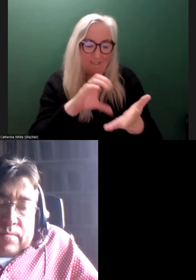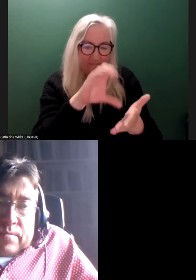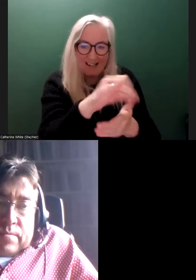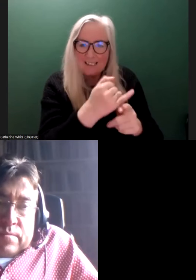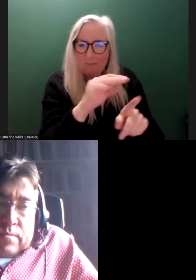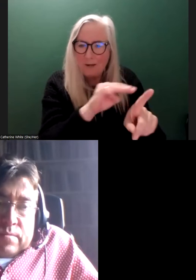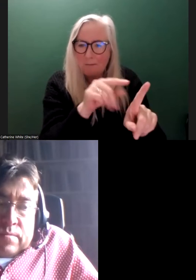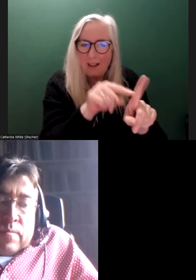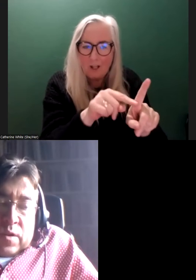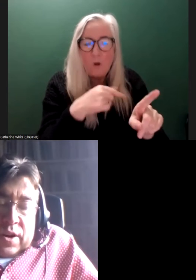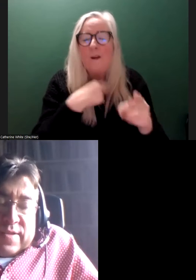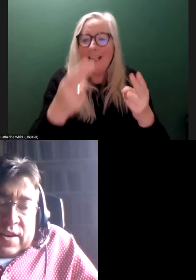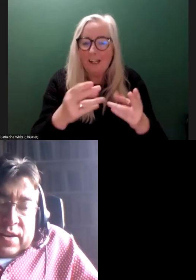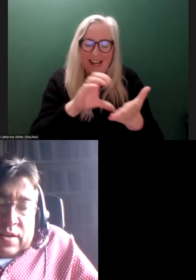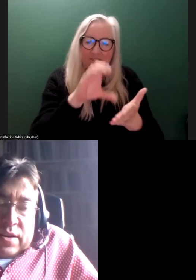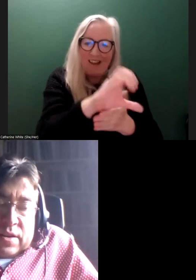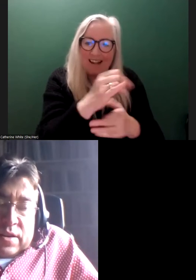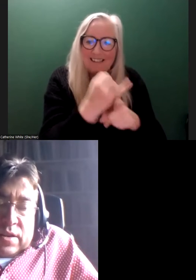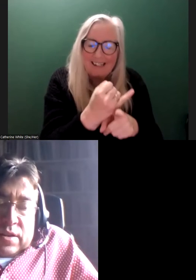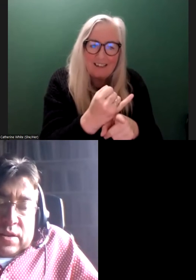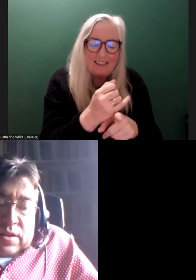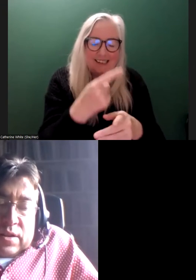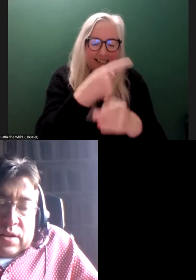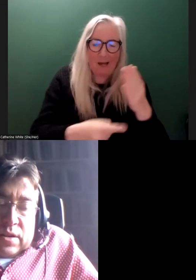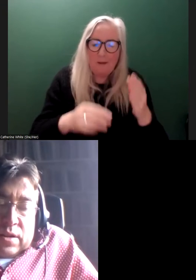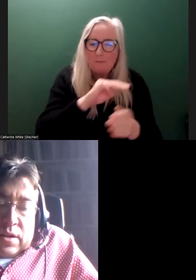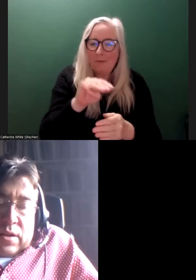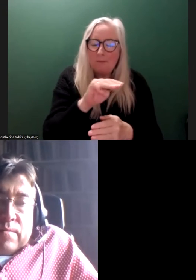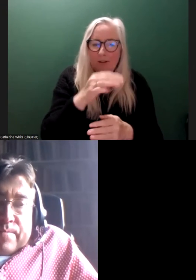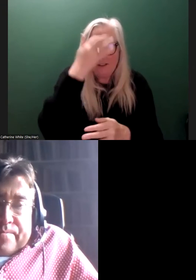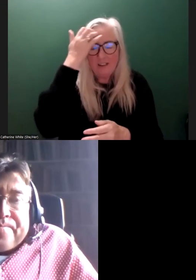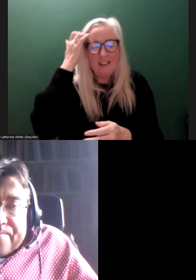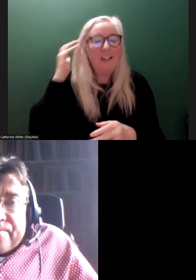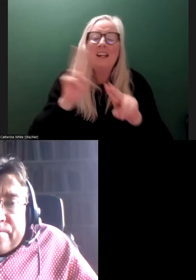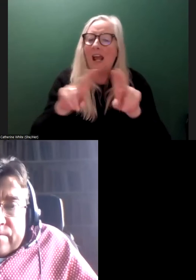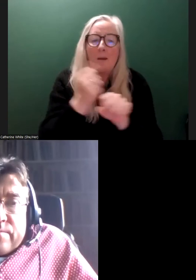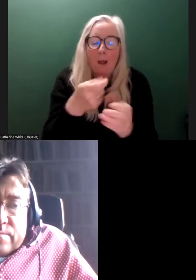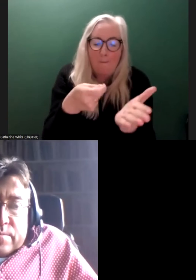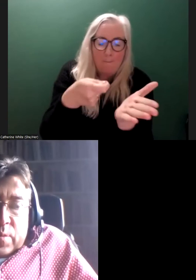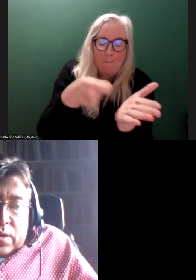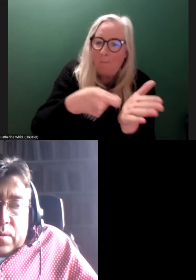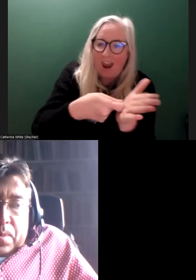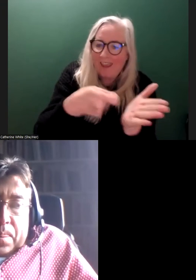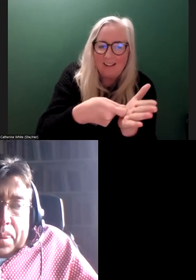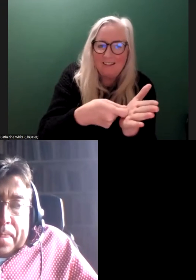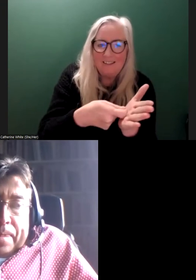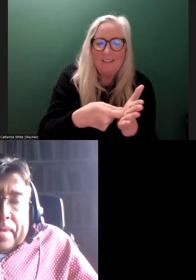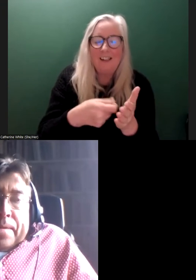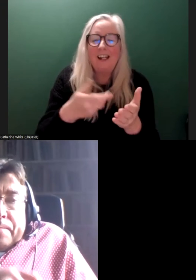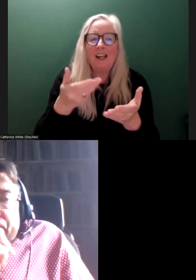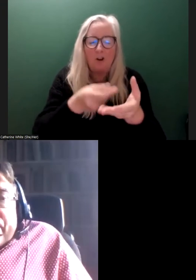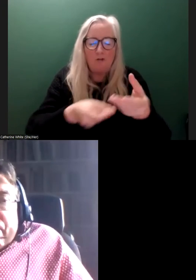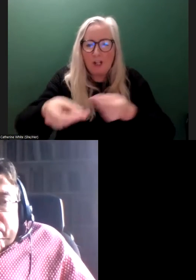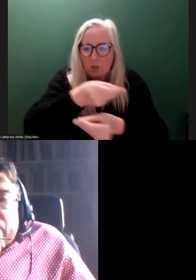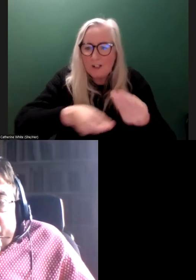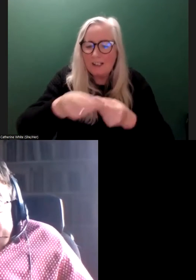invest in disabled people. don't need to invest in disabled people. It's not about more money. It's about a better, you know, allocation of resources. It's about